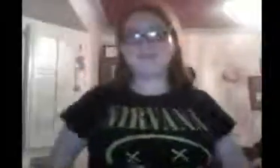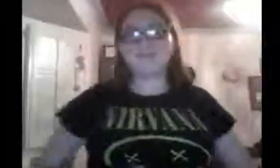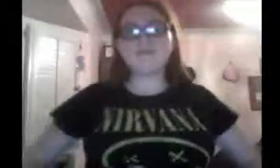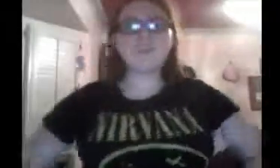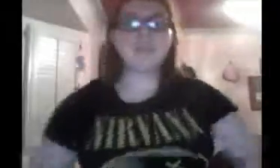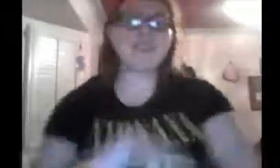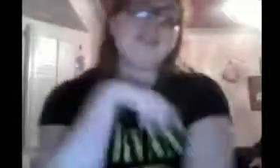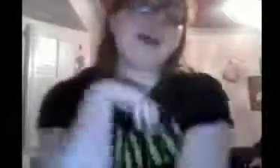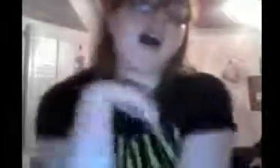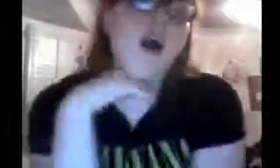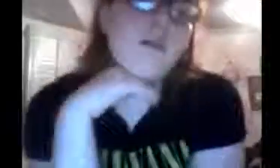Okay. Okay. So, yeah.